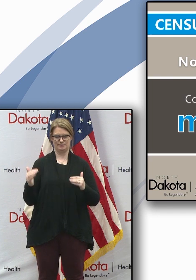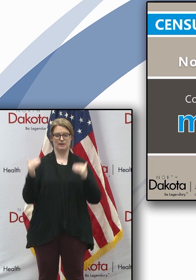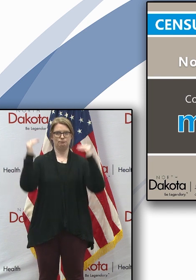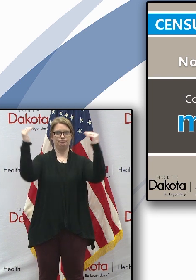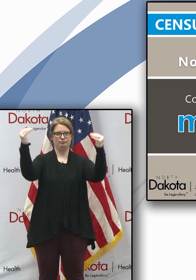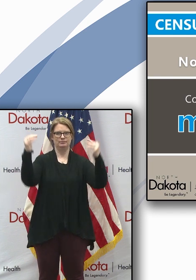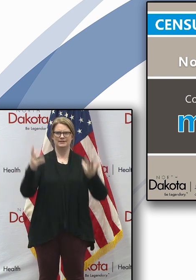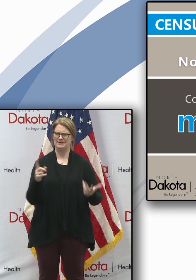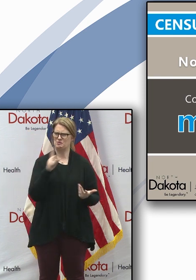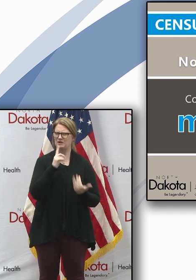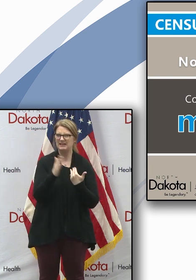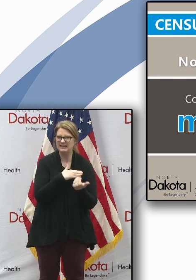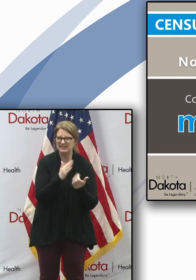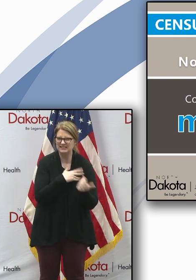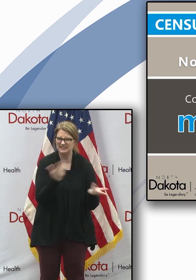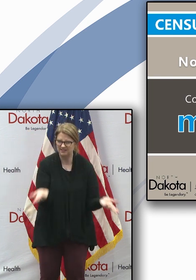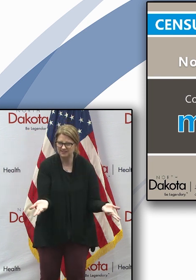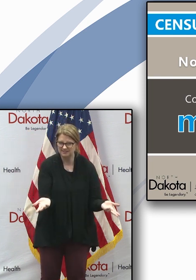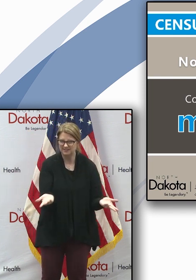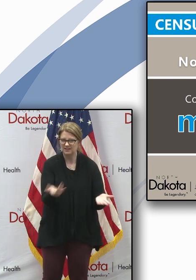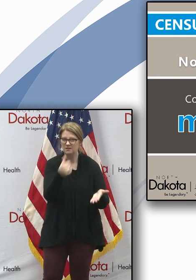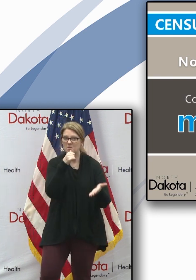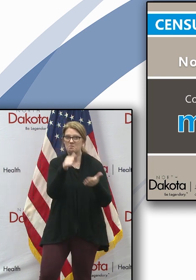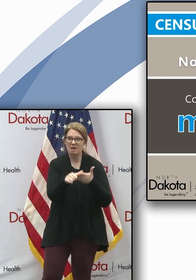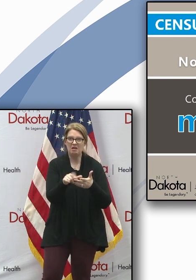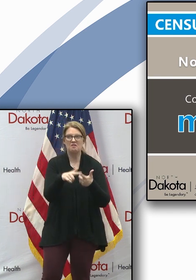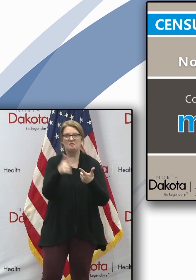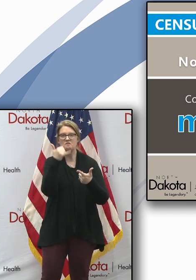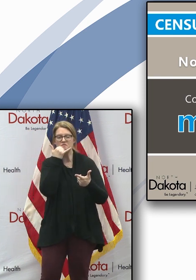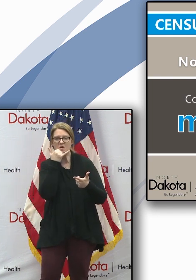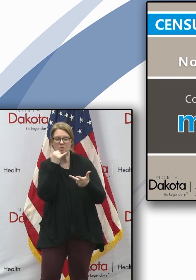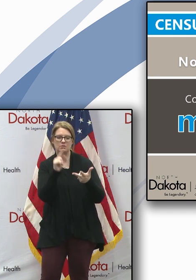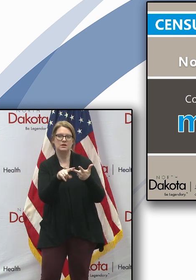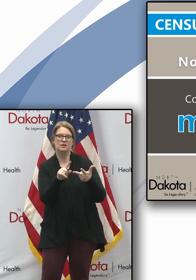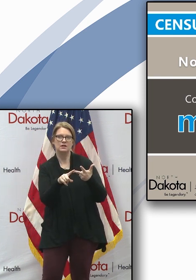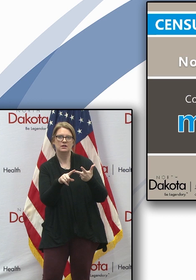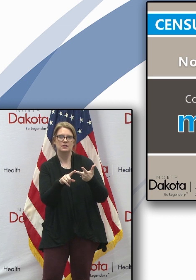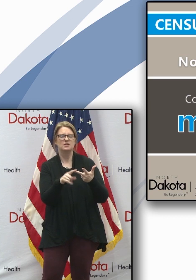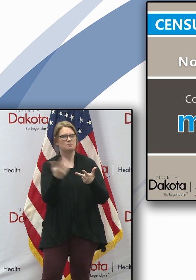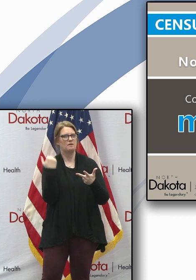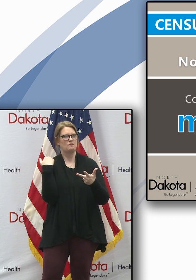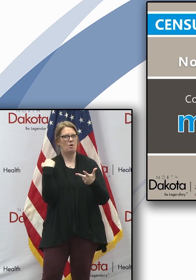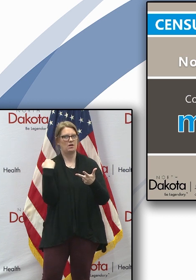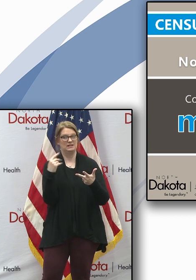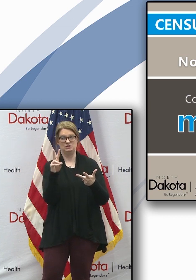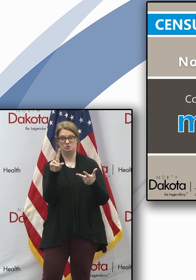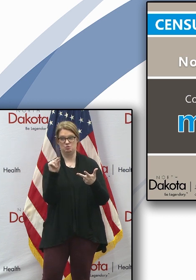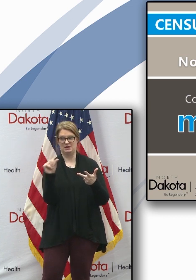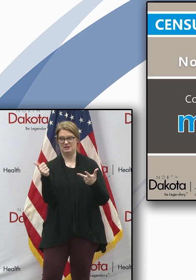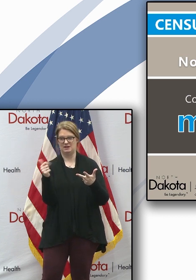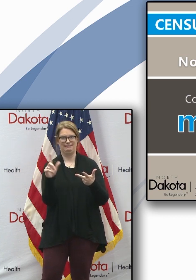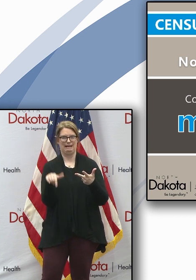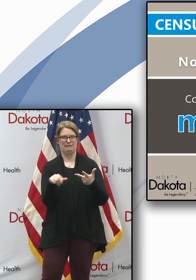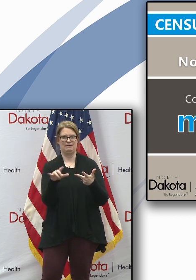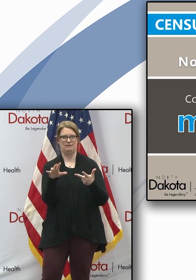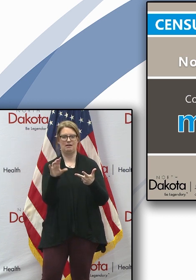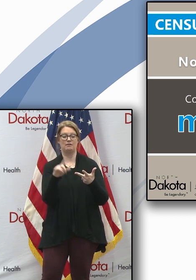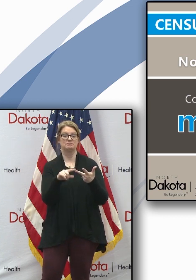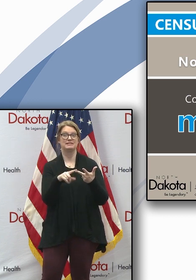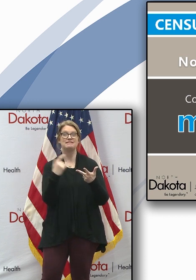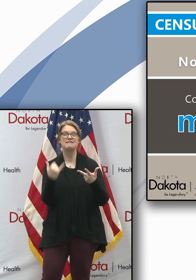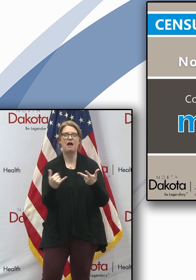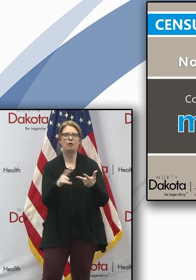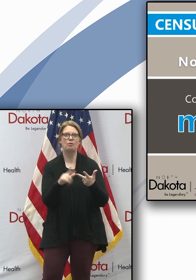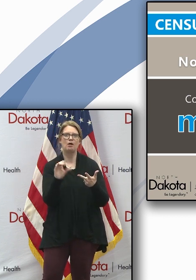it's never been easier. You can now take the census by mail, by phone. And for the first time, because you couldn't do this in 2010, you can take the census online.